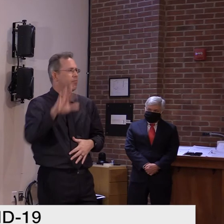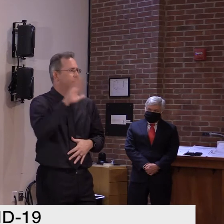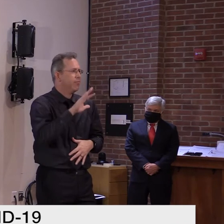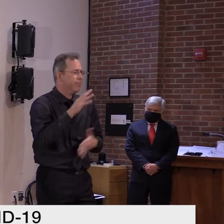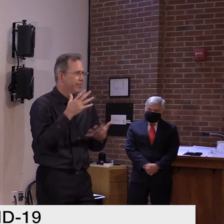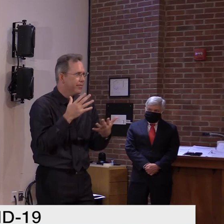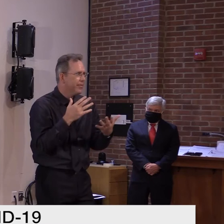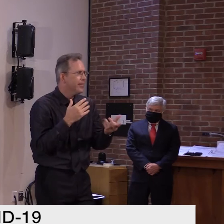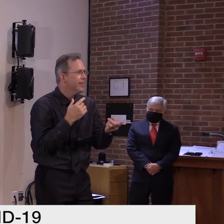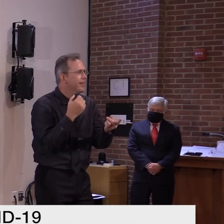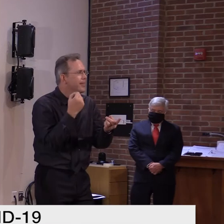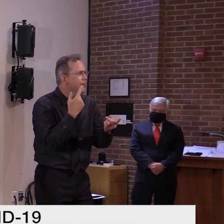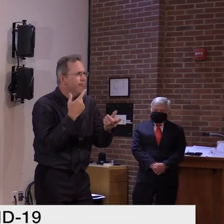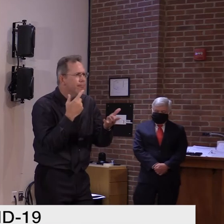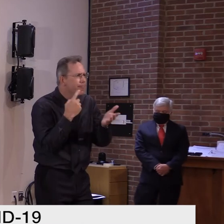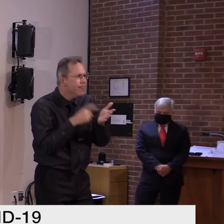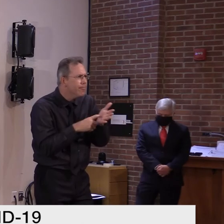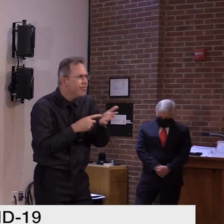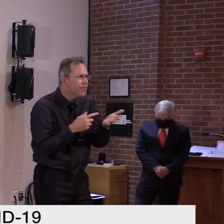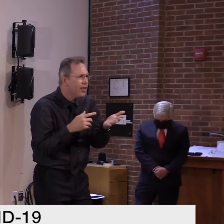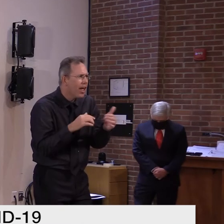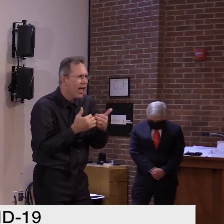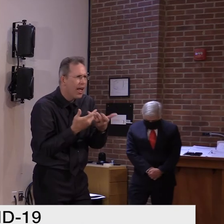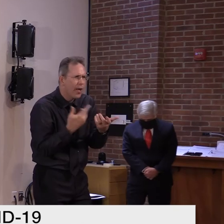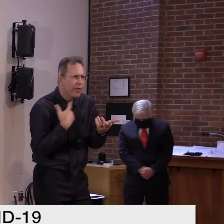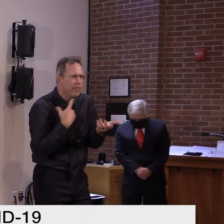in all of our deliberations over many days.